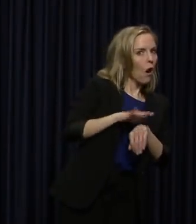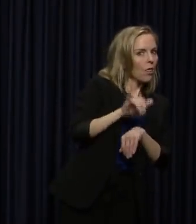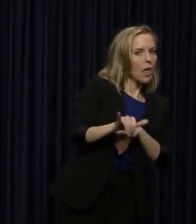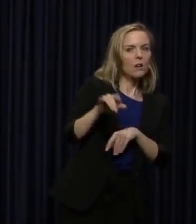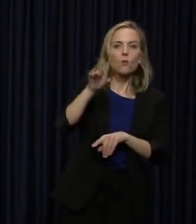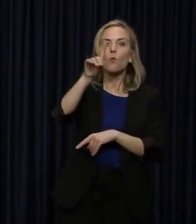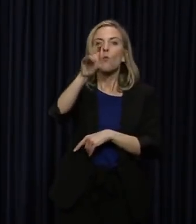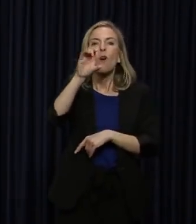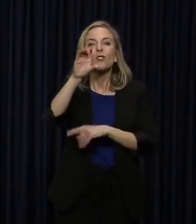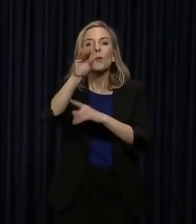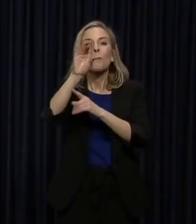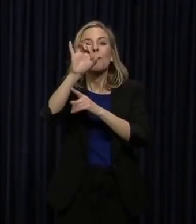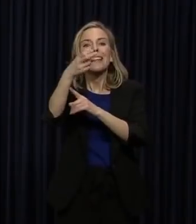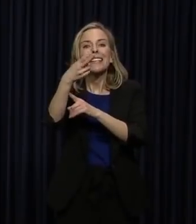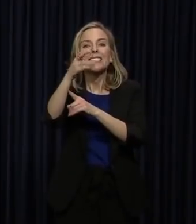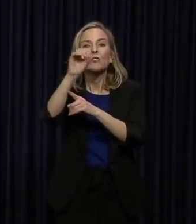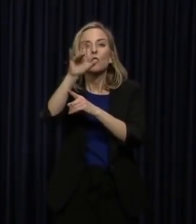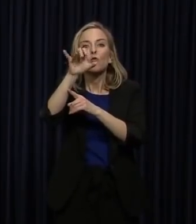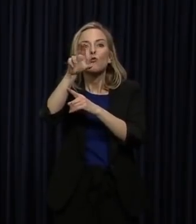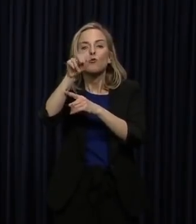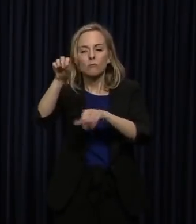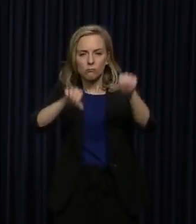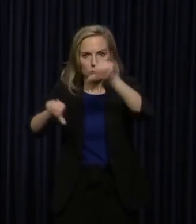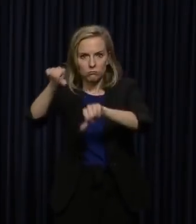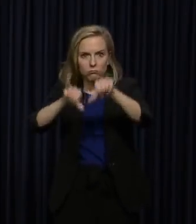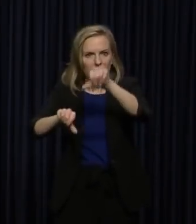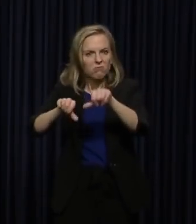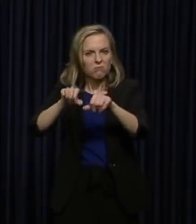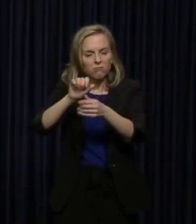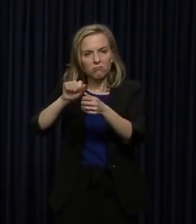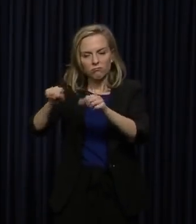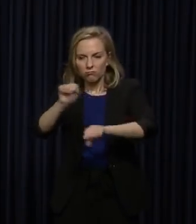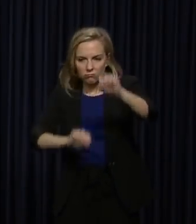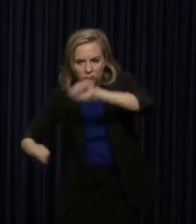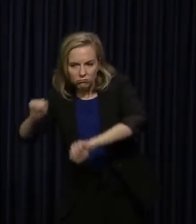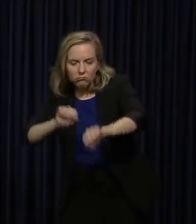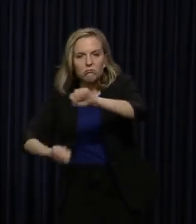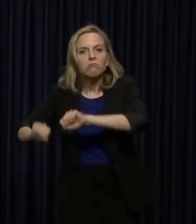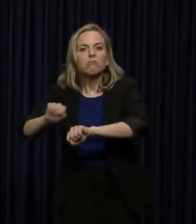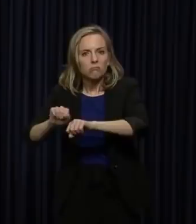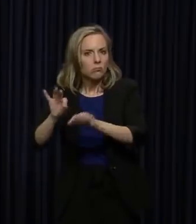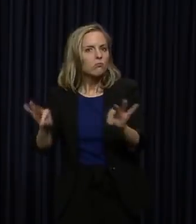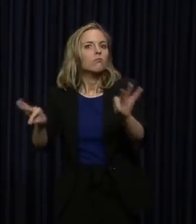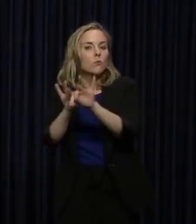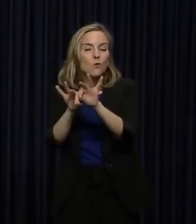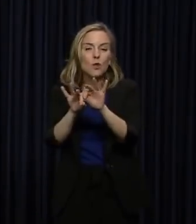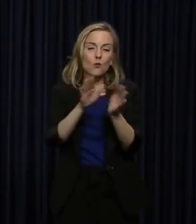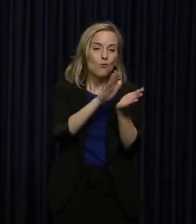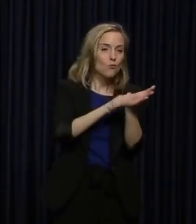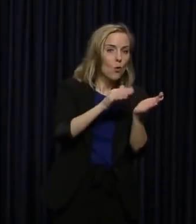a 1-100 bleach solution will work to clean things. And remember that soap and water works better